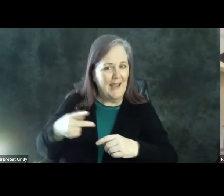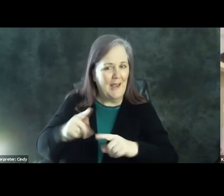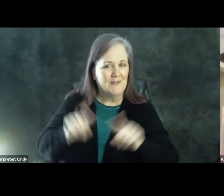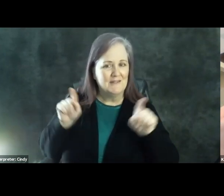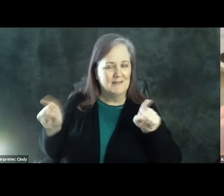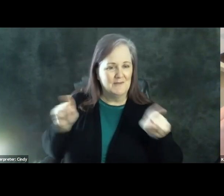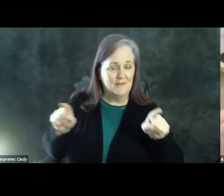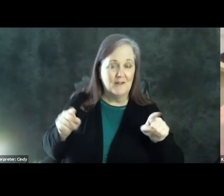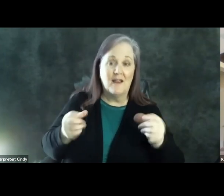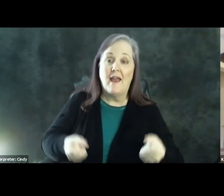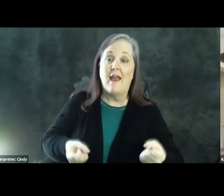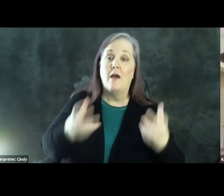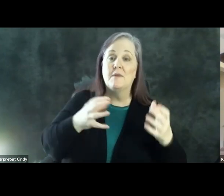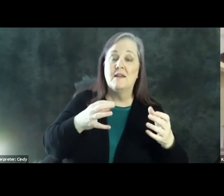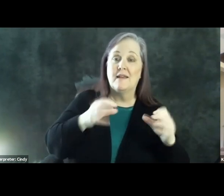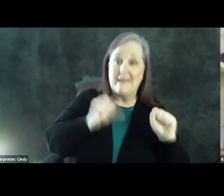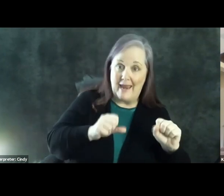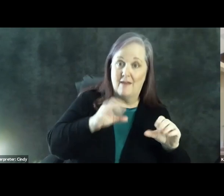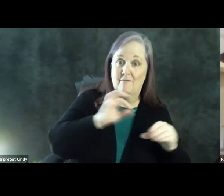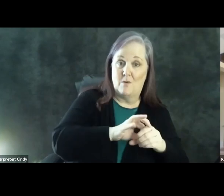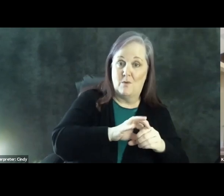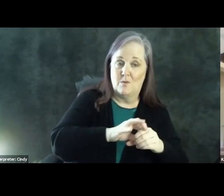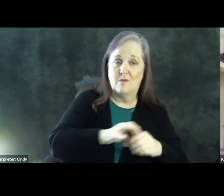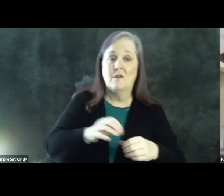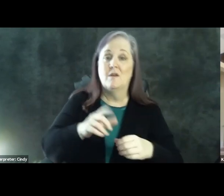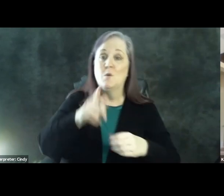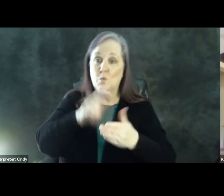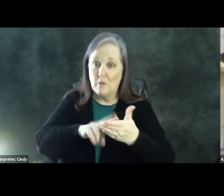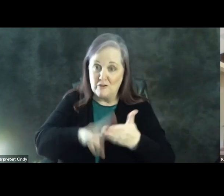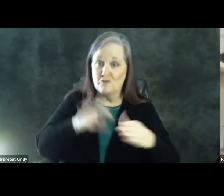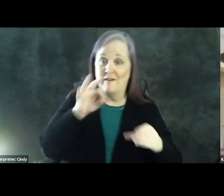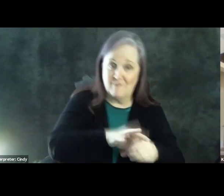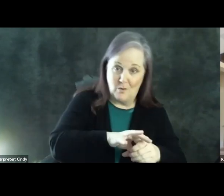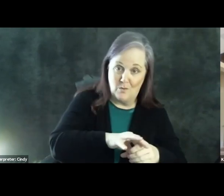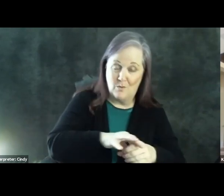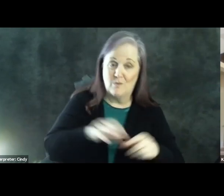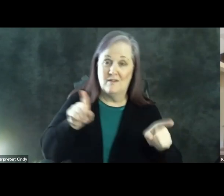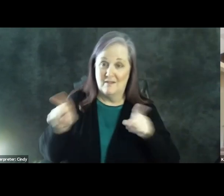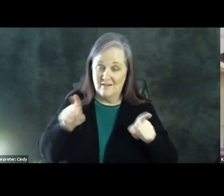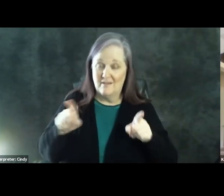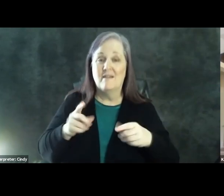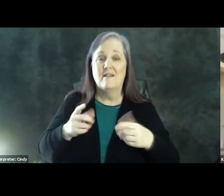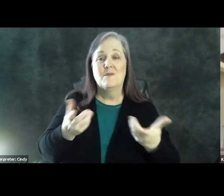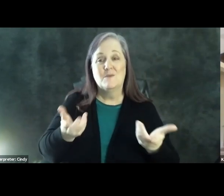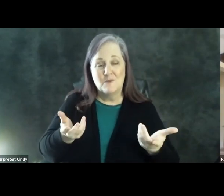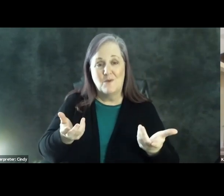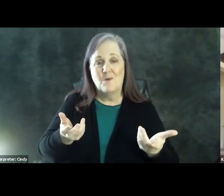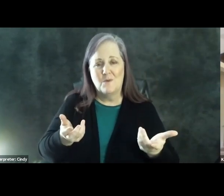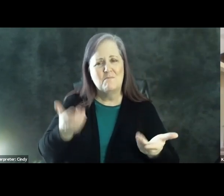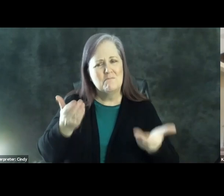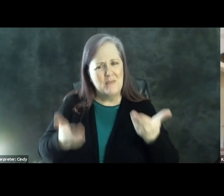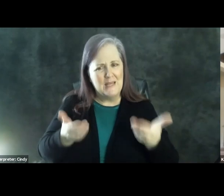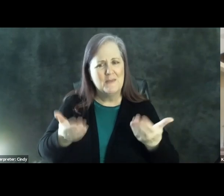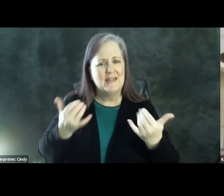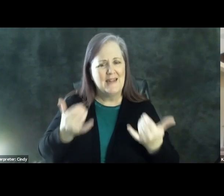number of eligible voters we have, and then the number of voters who register and vote. And so people are looking at this election to say maybe this